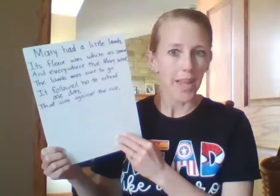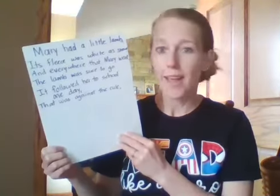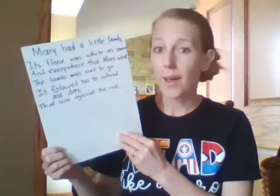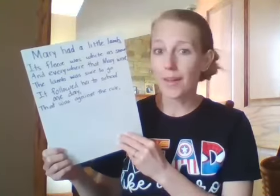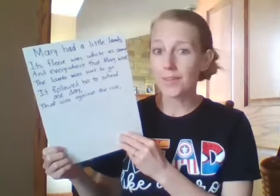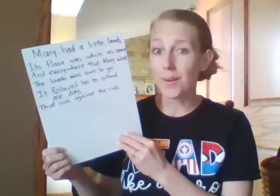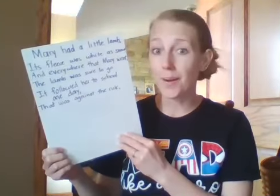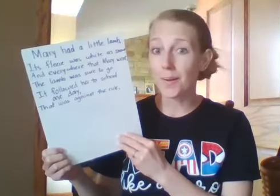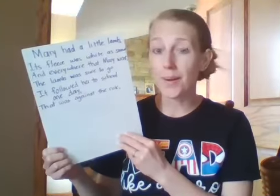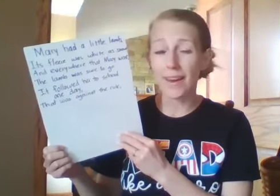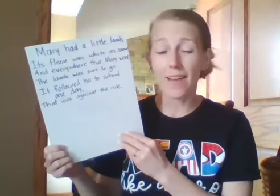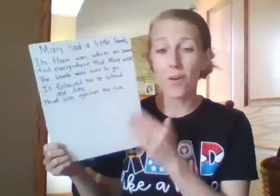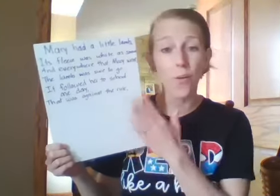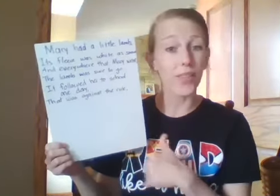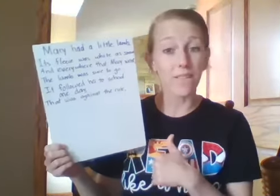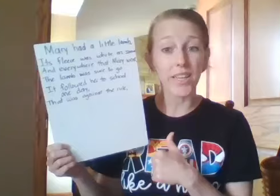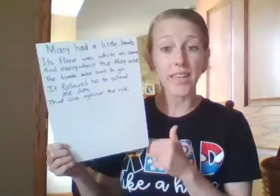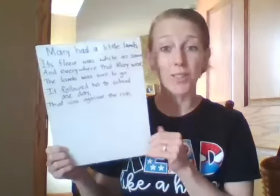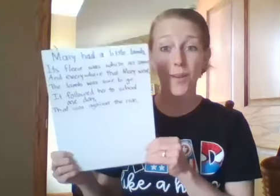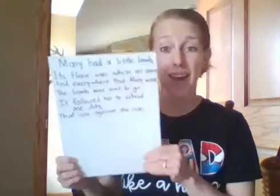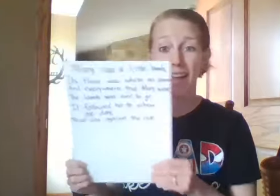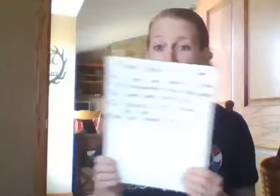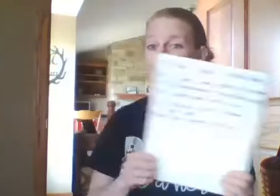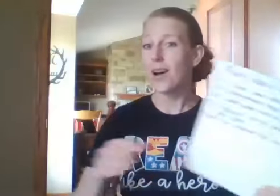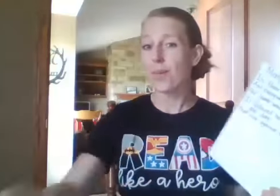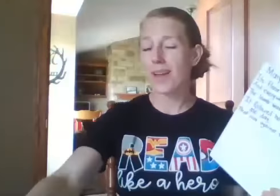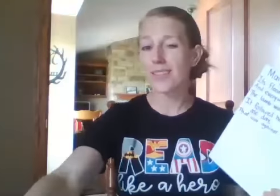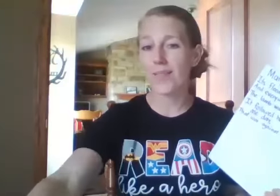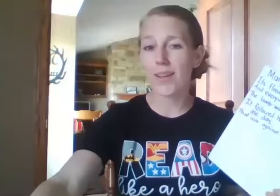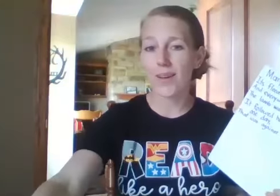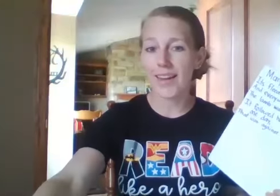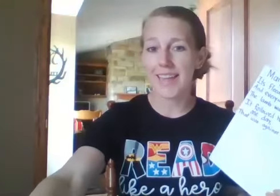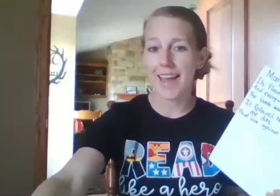Come back tomorrow. We're going to have the whole thing finished, okay? Hope you guys are having a great day.